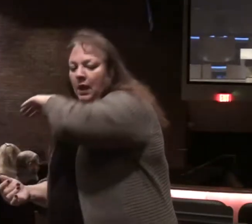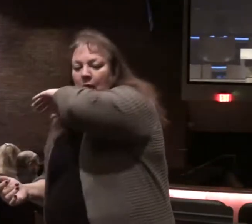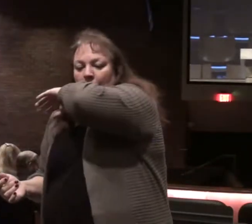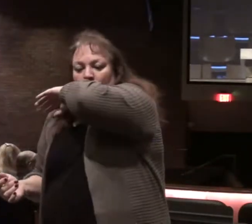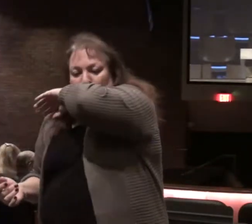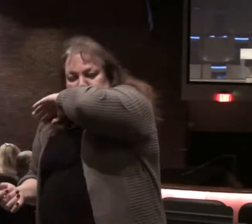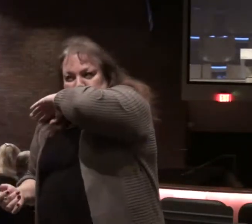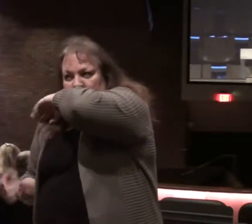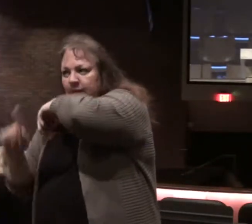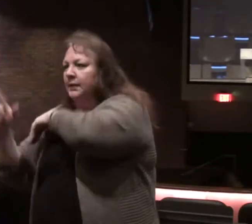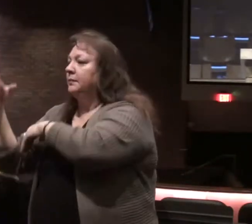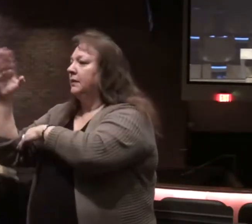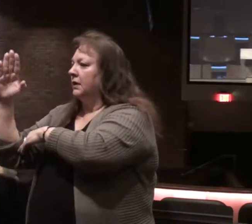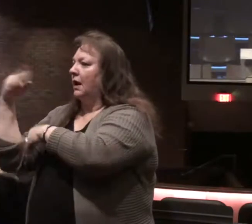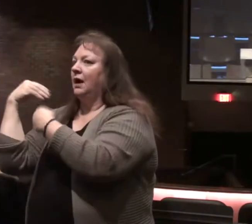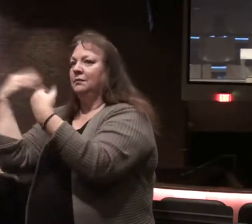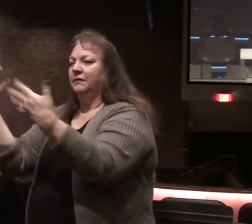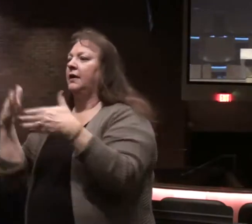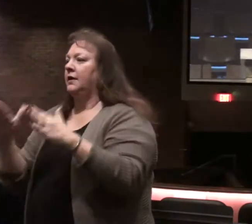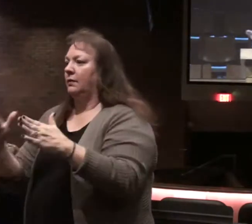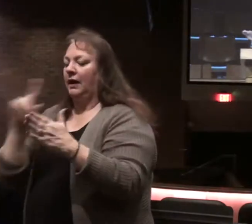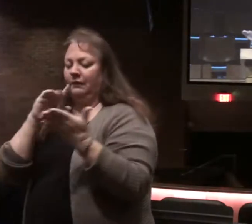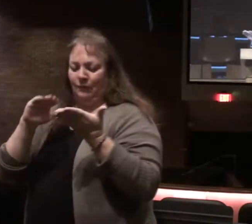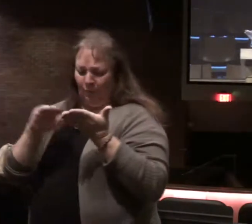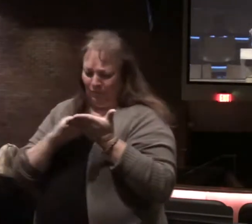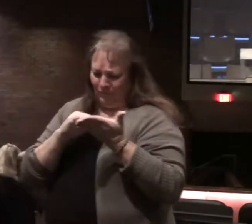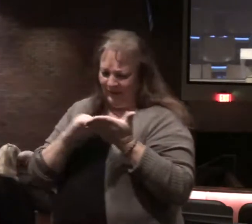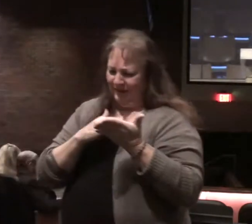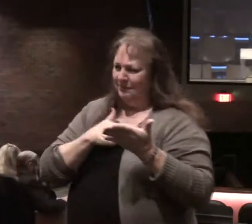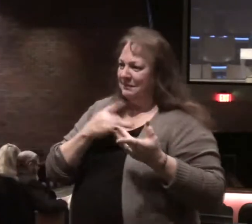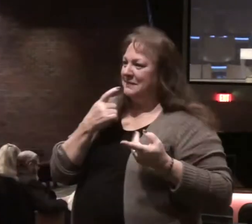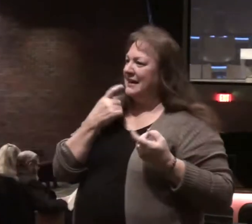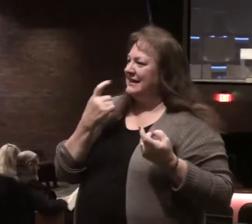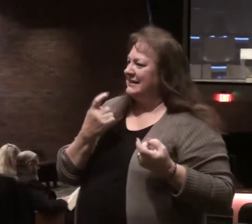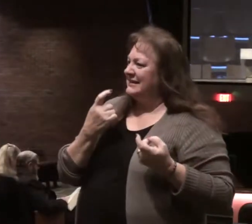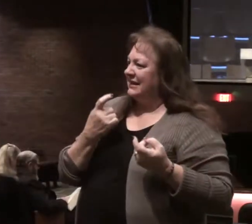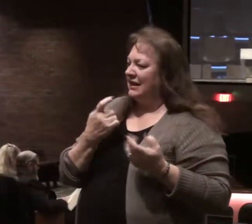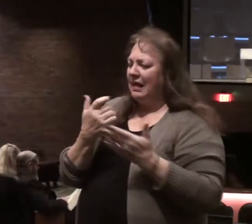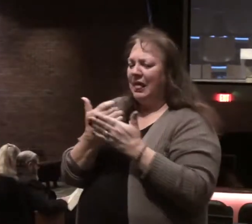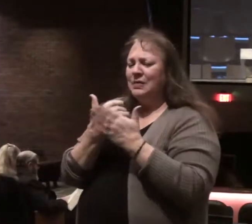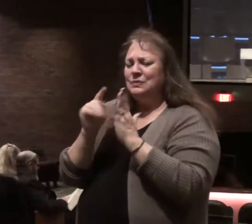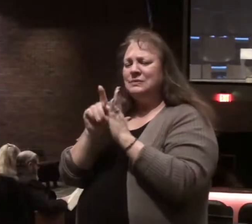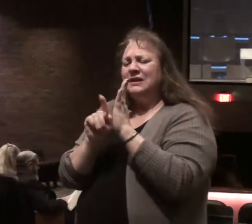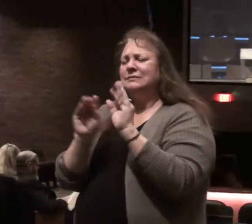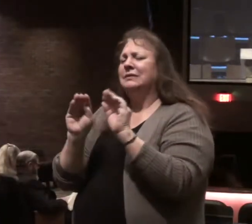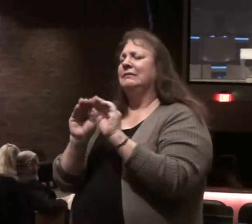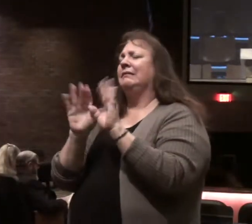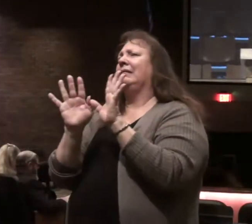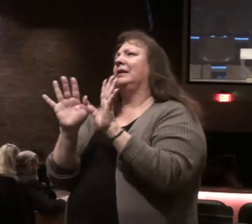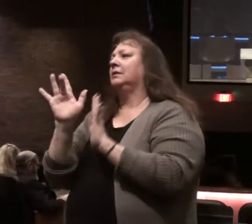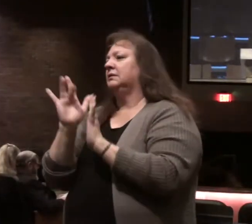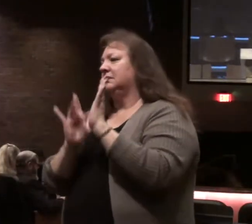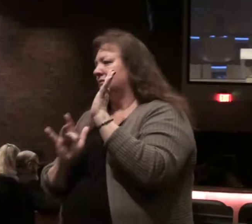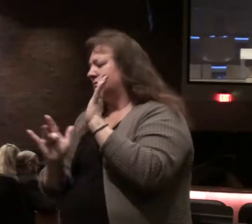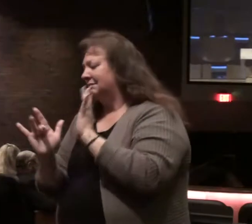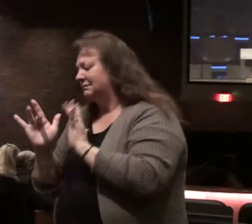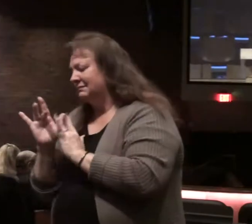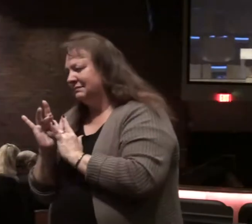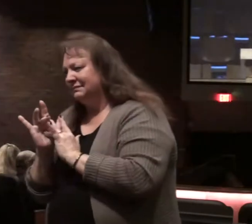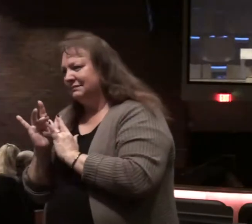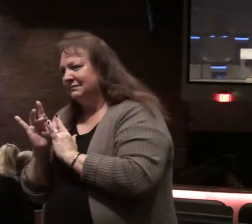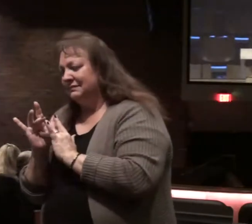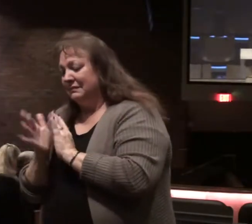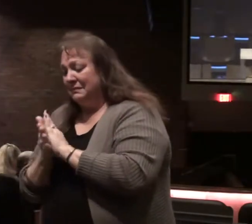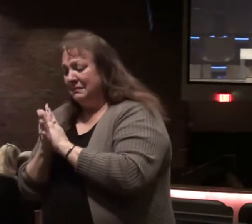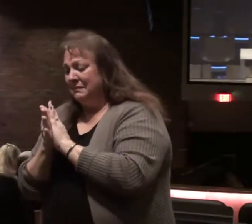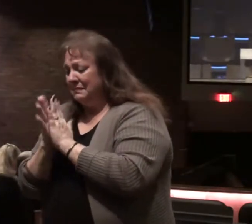but God has provided a way for forgiveness of sins the New Testament lays this out so clearly Christ God